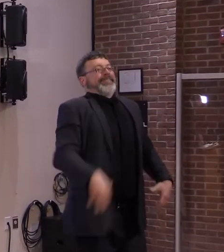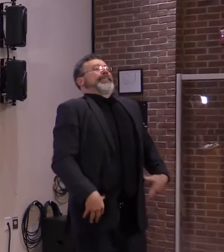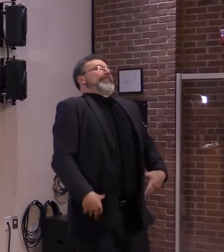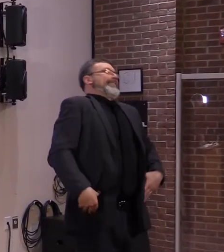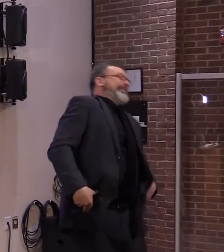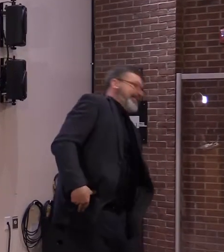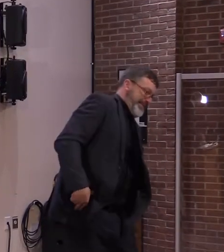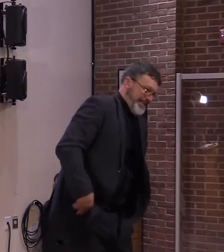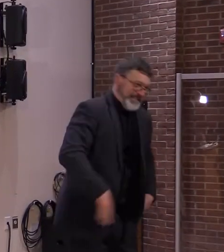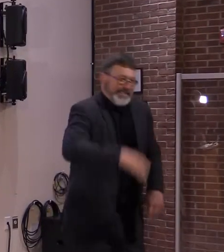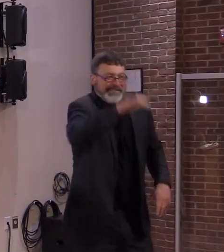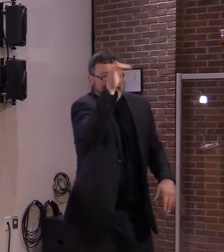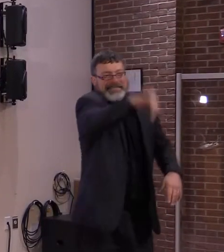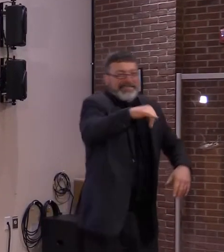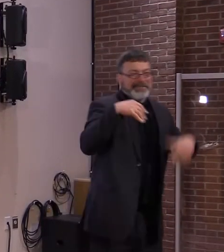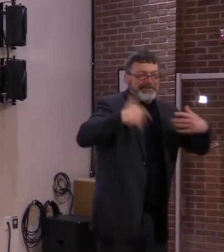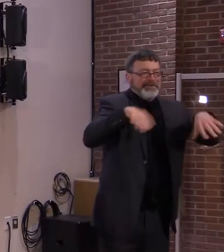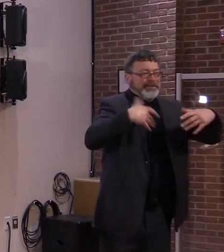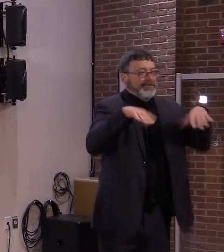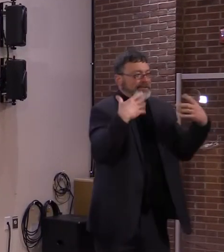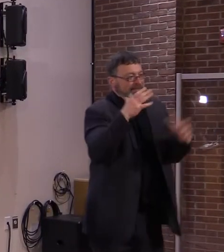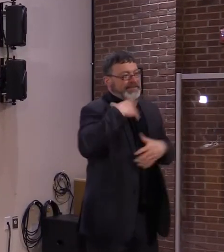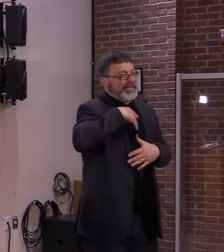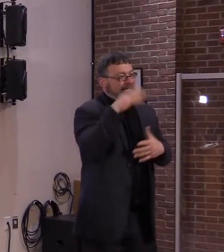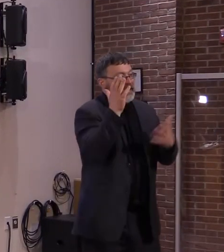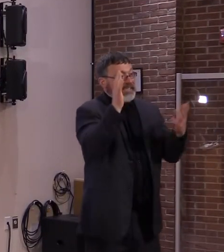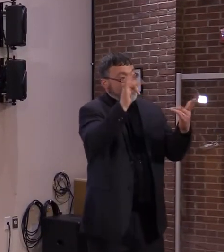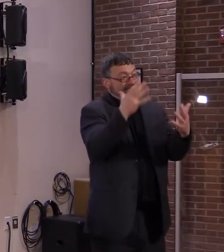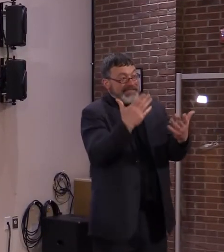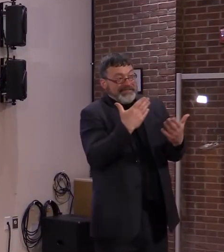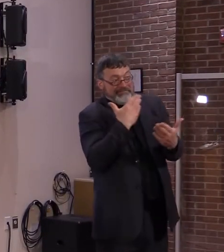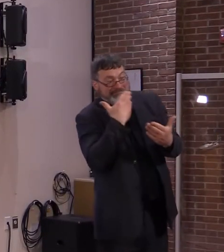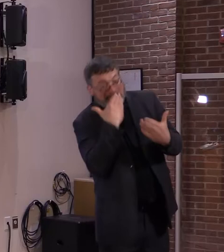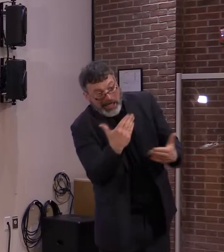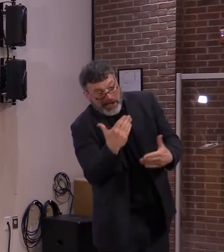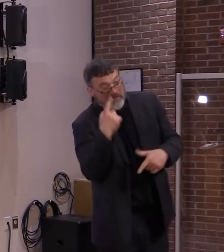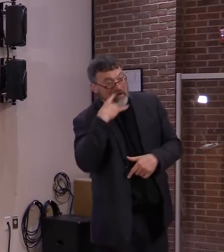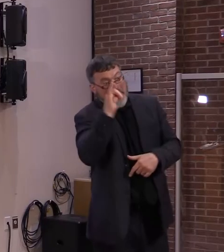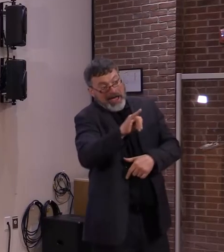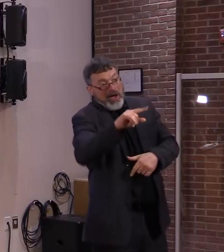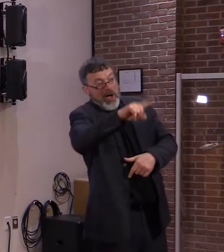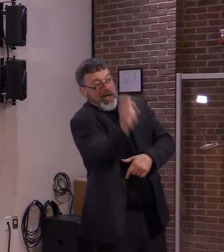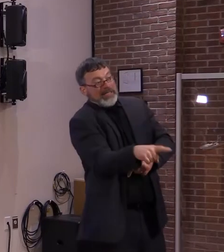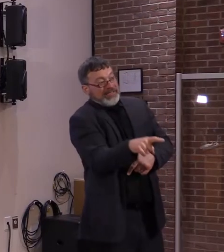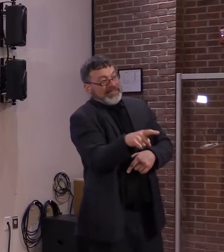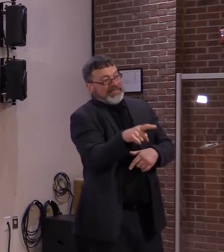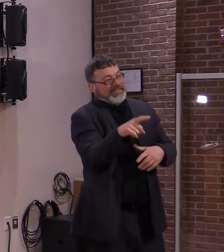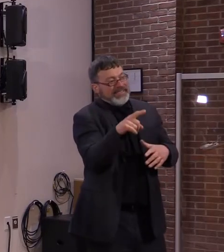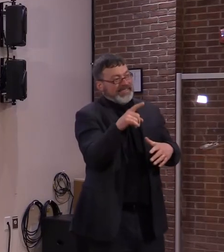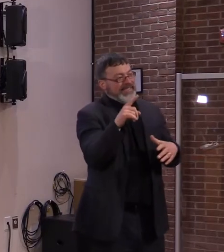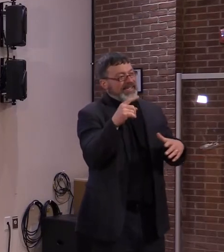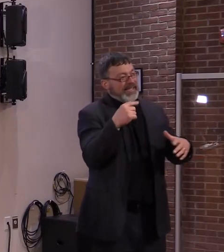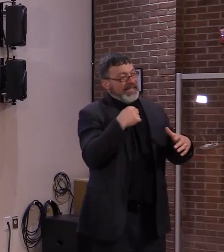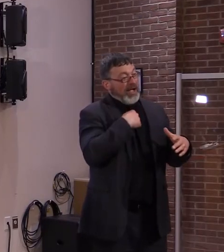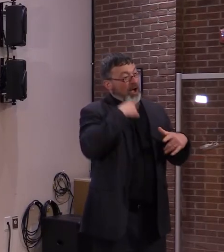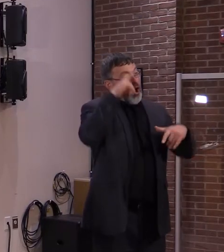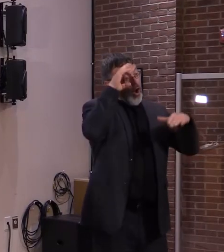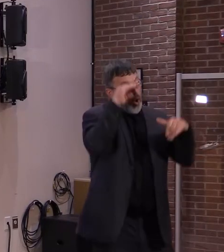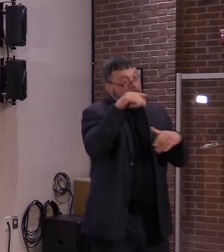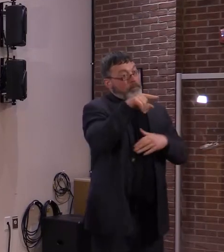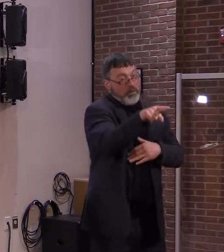I'll say thanks, Ed, but I really want to say I was secretly praying nobody would bring that study up.